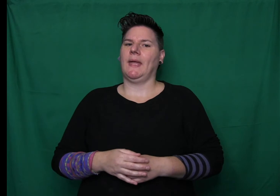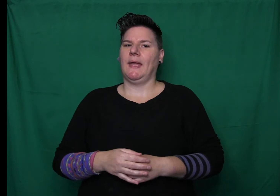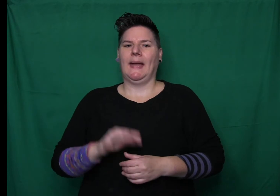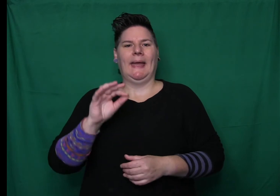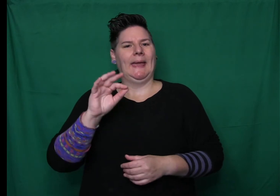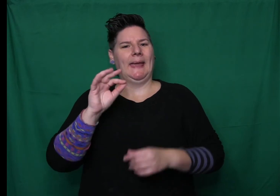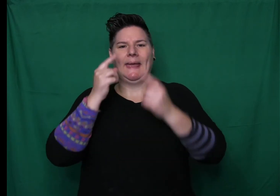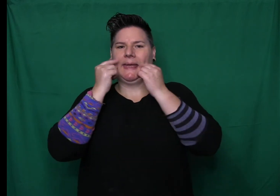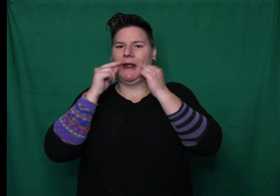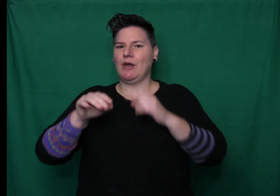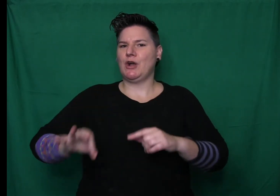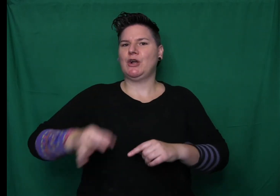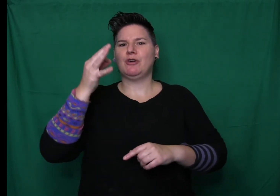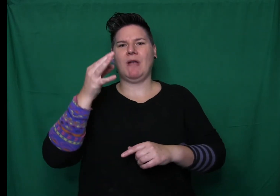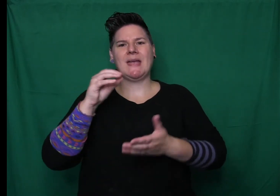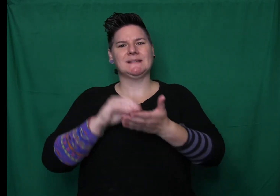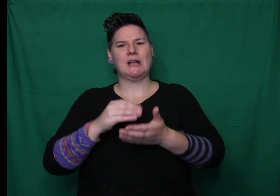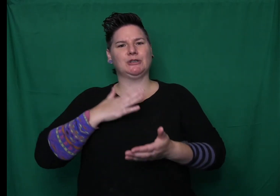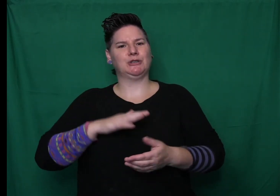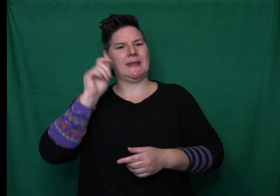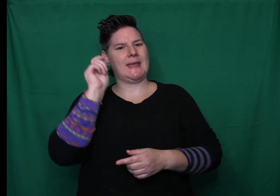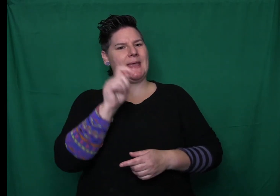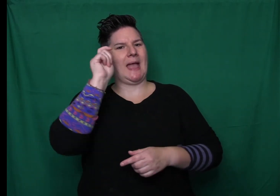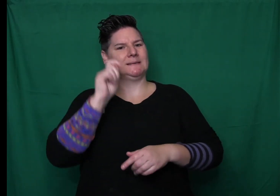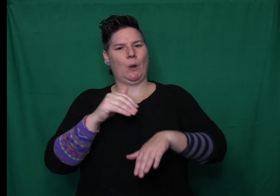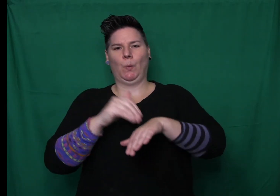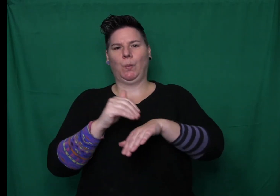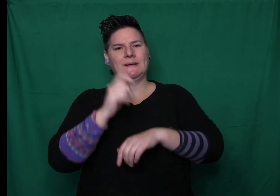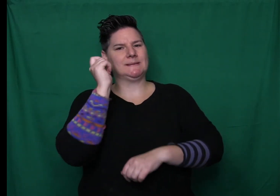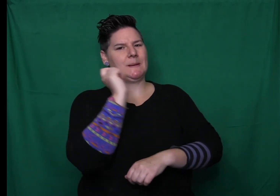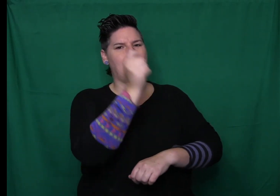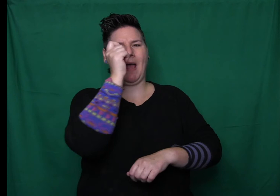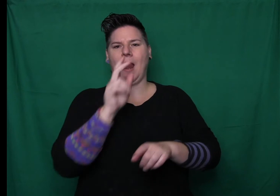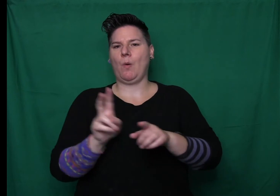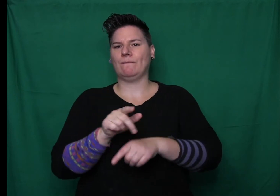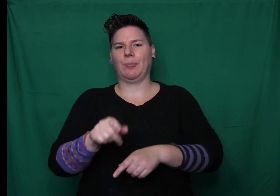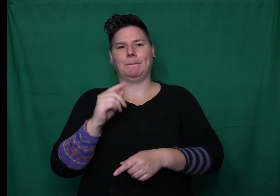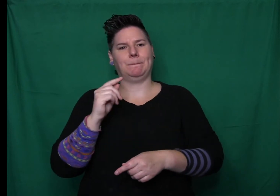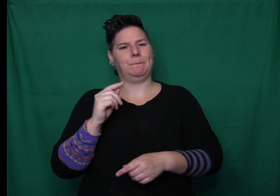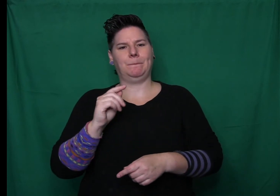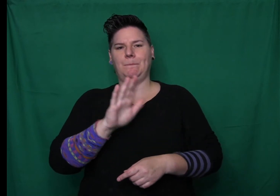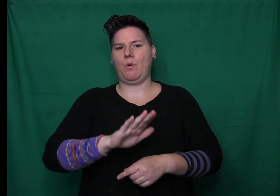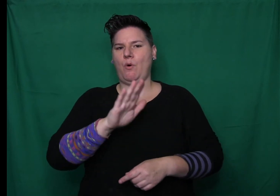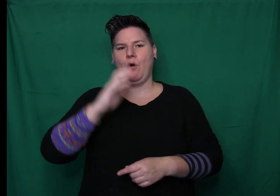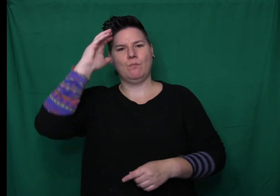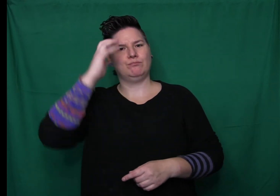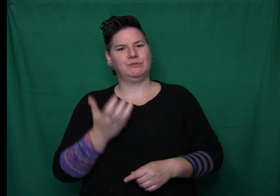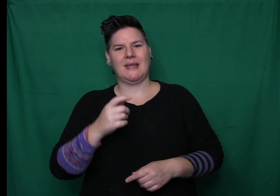Gink the Great is looking to see if his wicked spell is going to work, explained Dory. Now he is